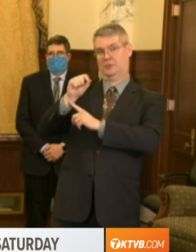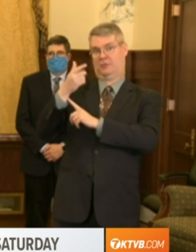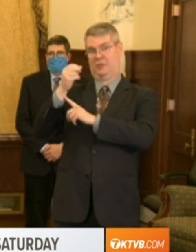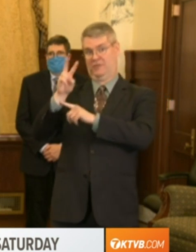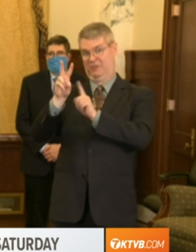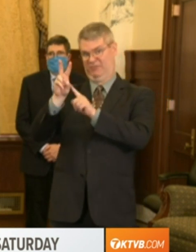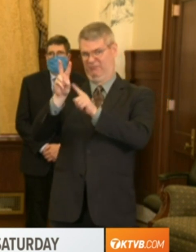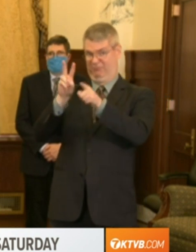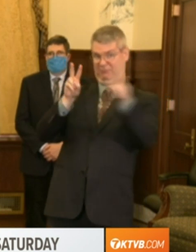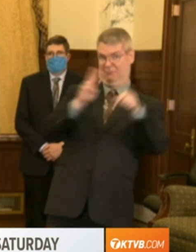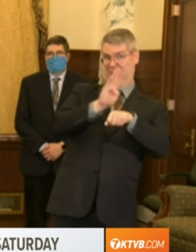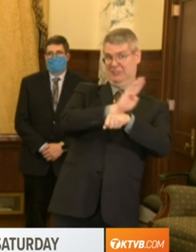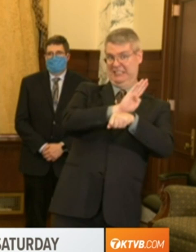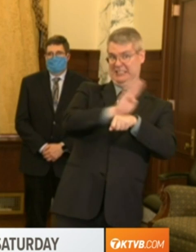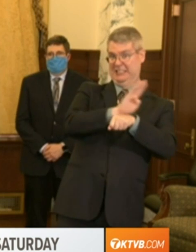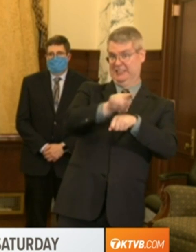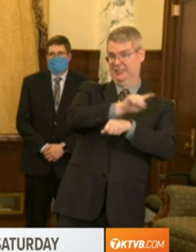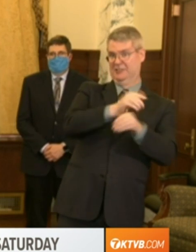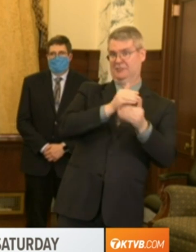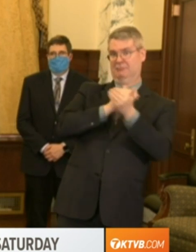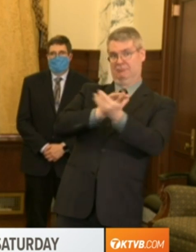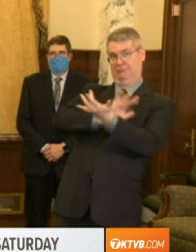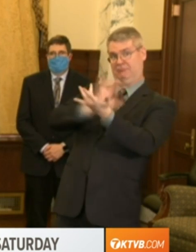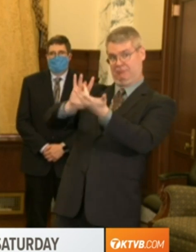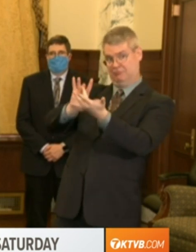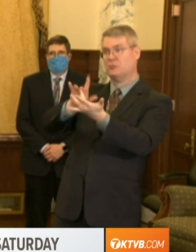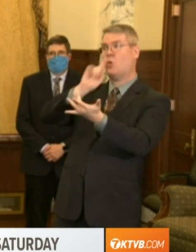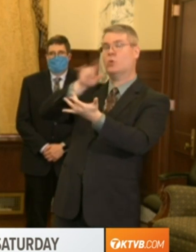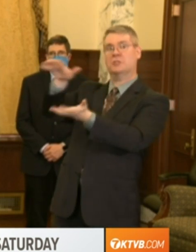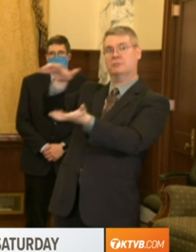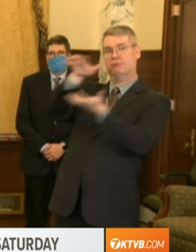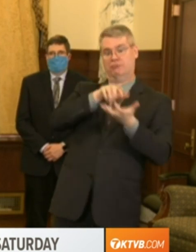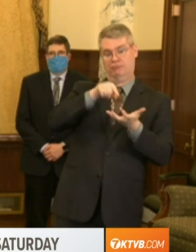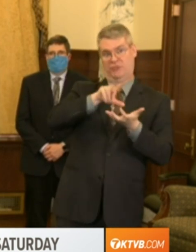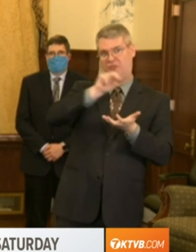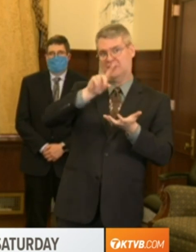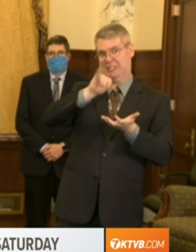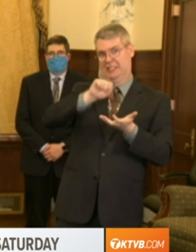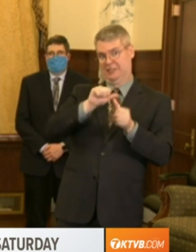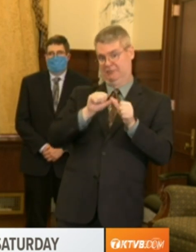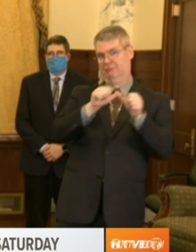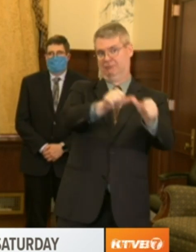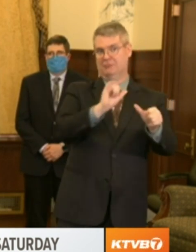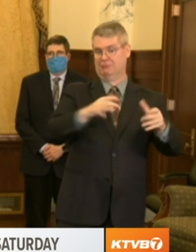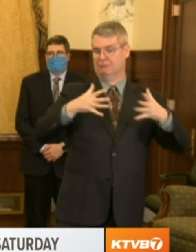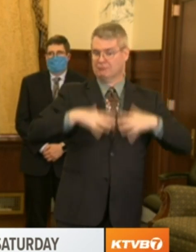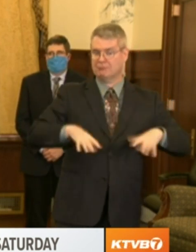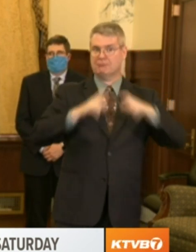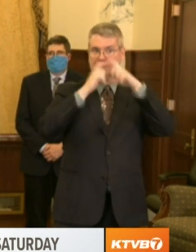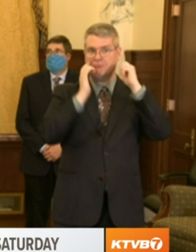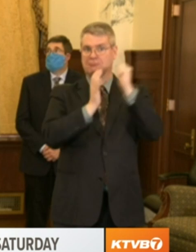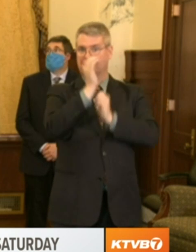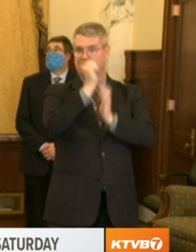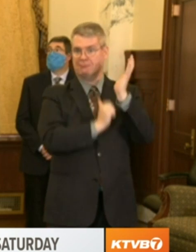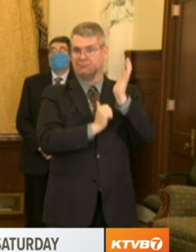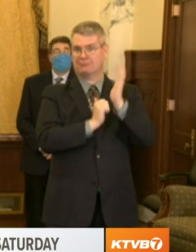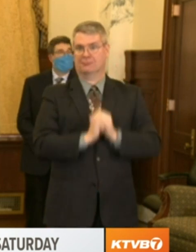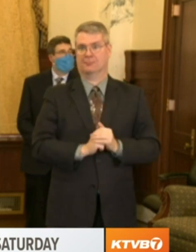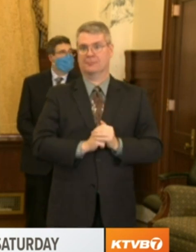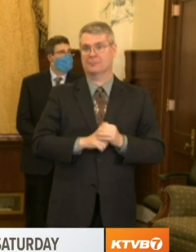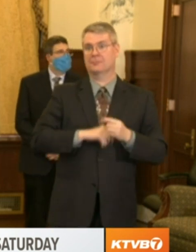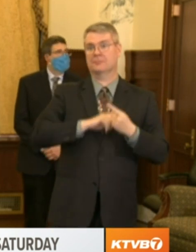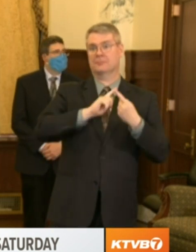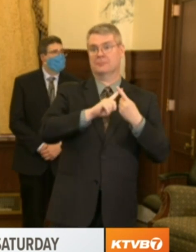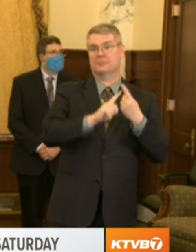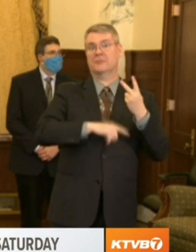This step adds to the more than 300 million dollars we have made available to small businesses in